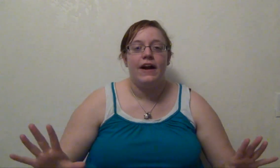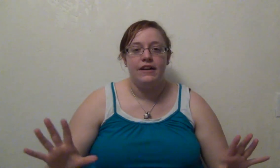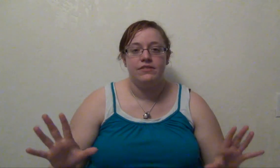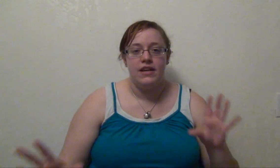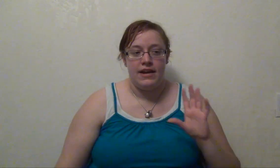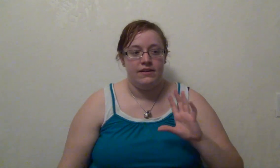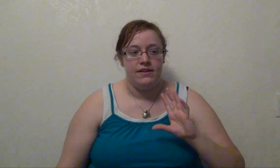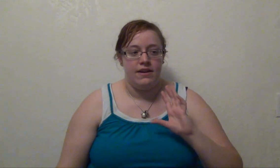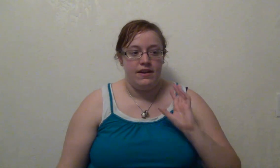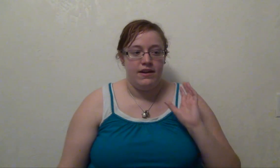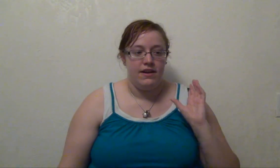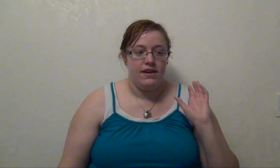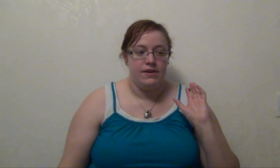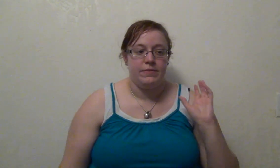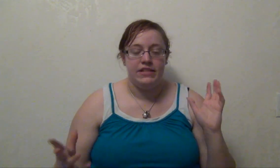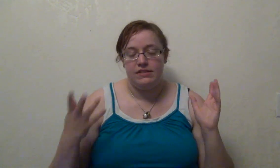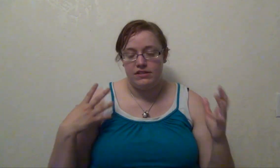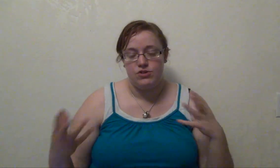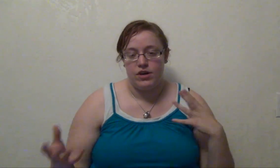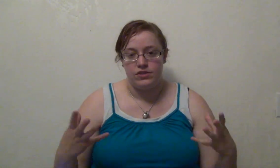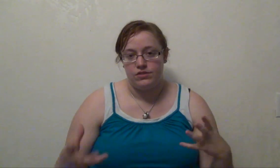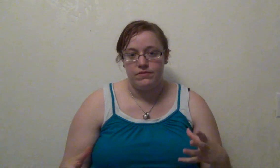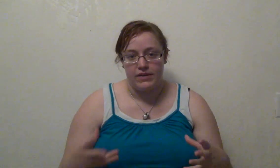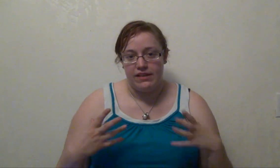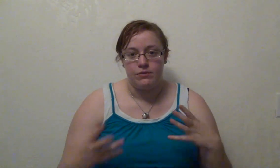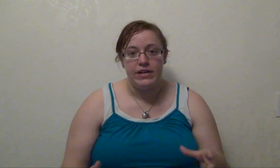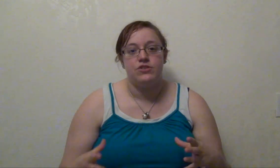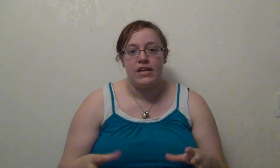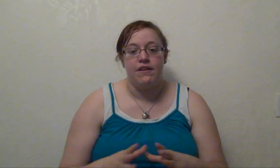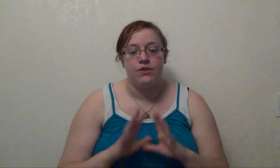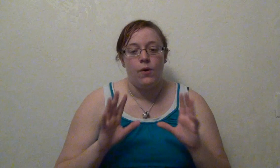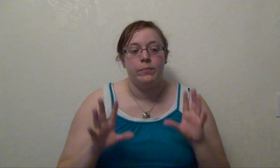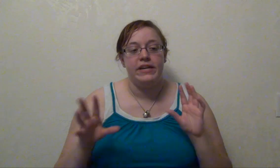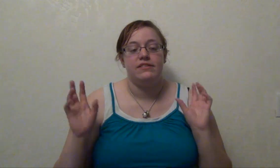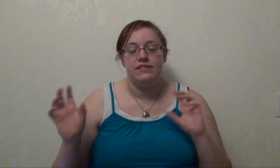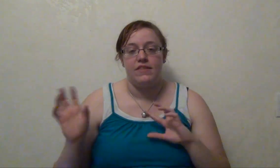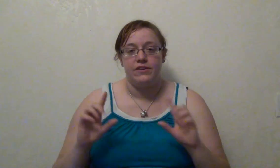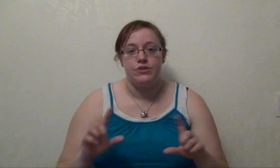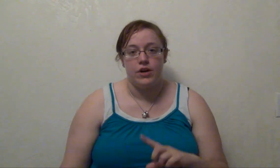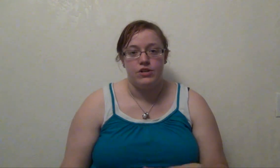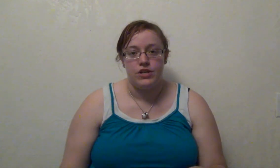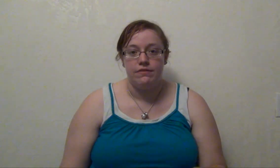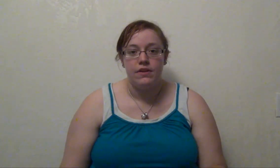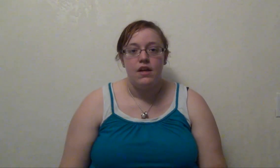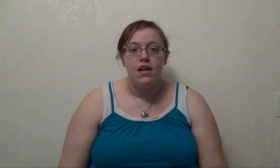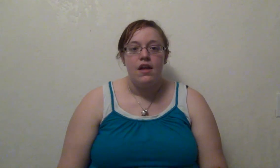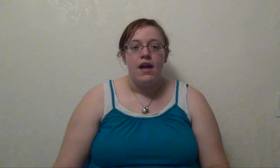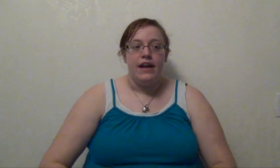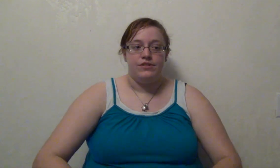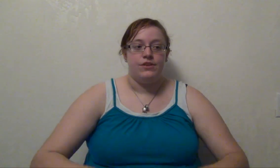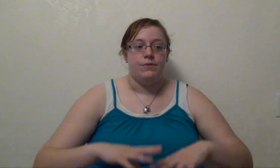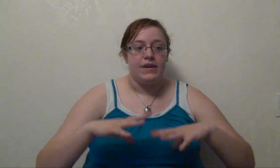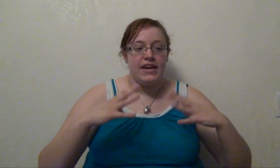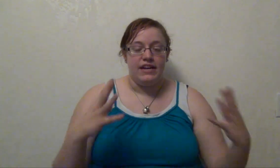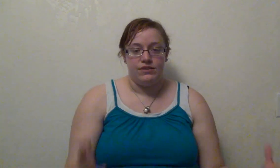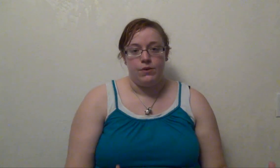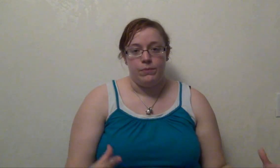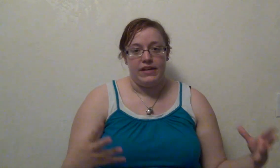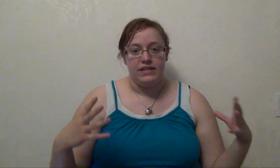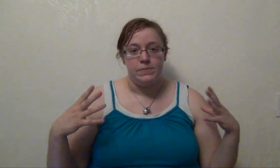fiefs and, and places in charge of, like the rangers have their own places that they're in charge of. And so he has his own place,